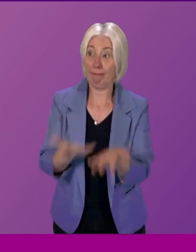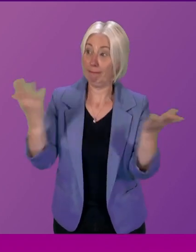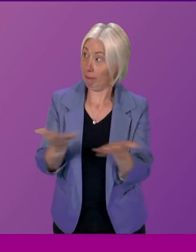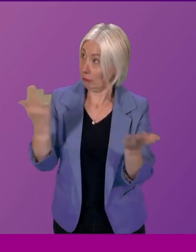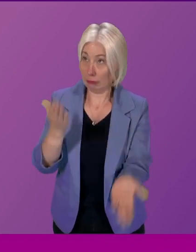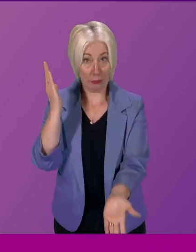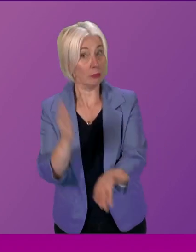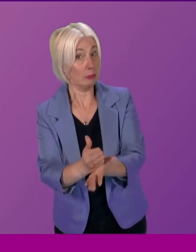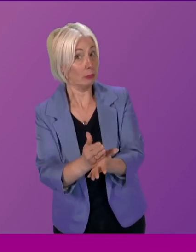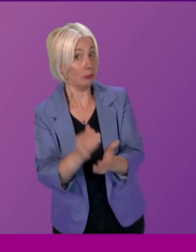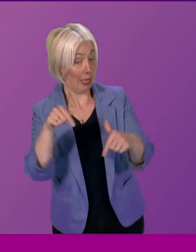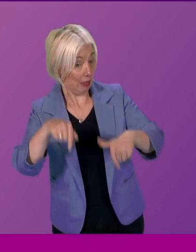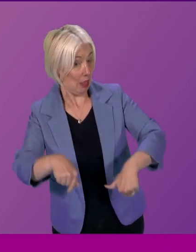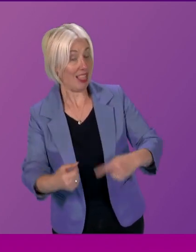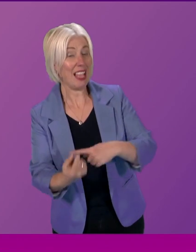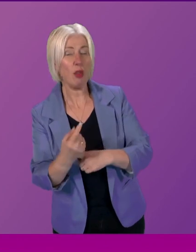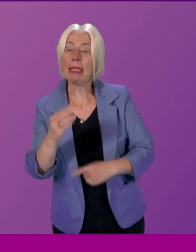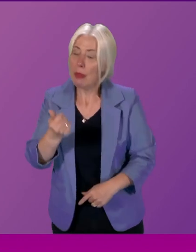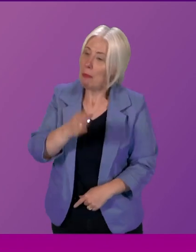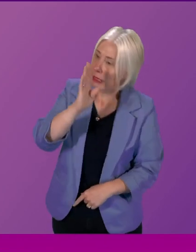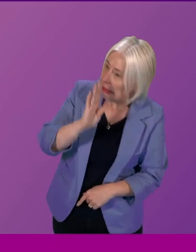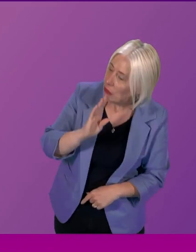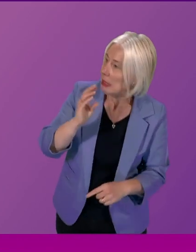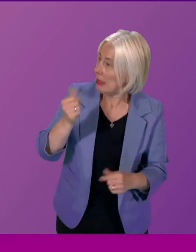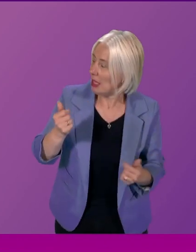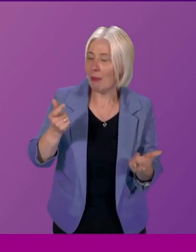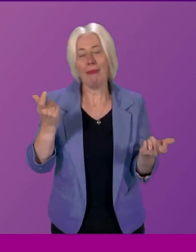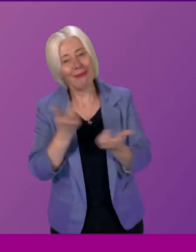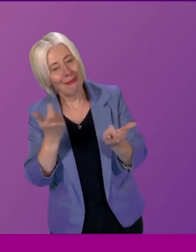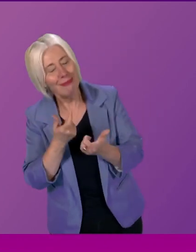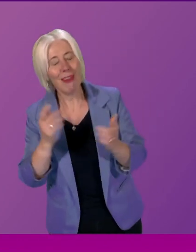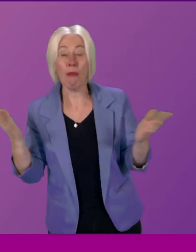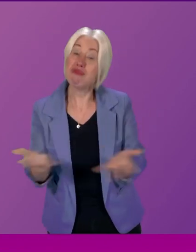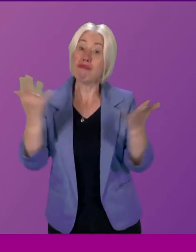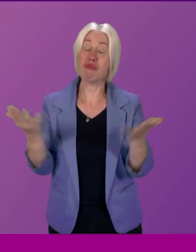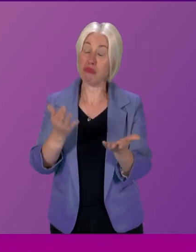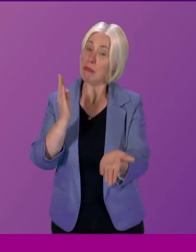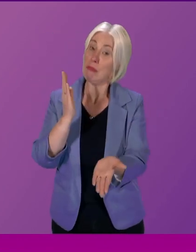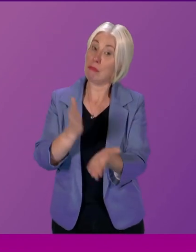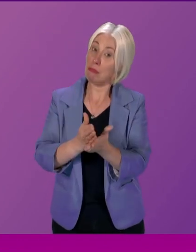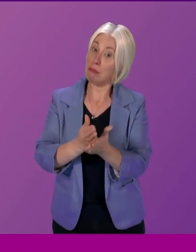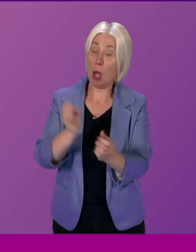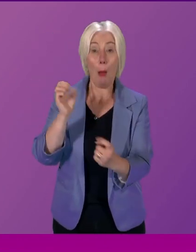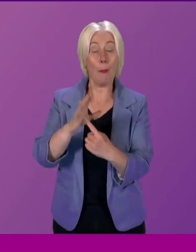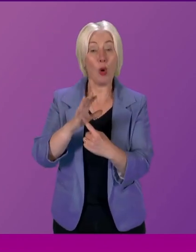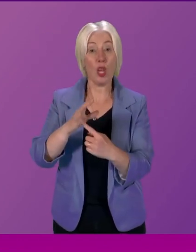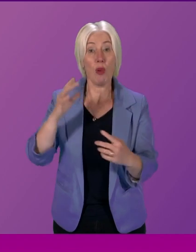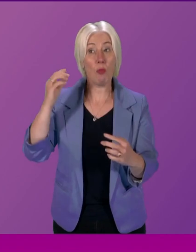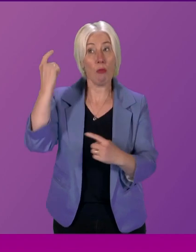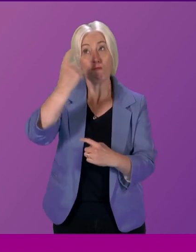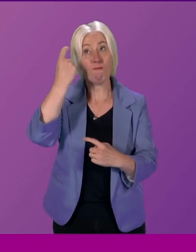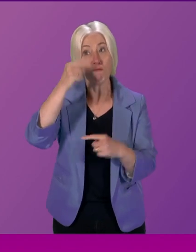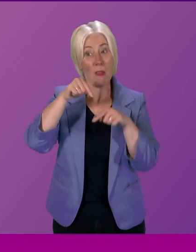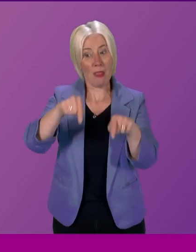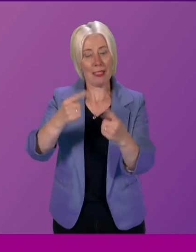actually we've had a bit of that we've had a bit of serious debate we've also had some levity which I think is all too important when we are considering these matters but